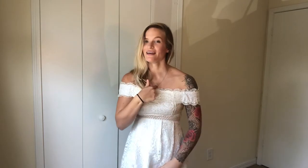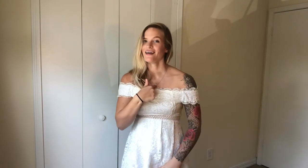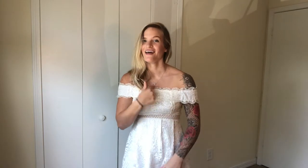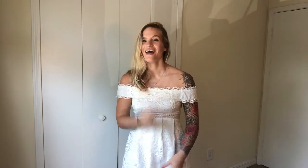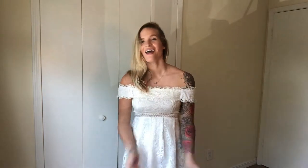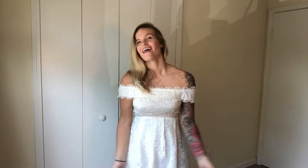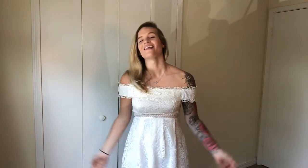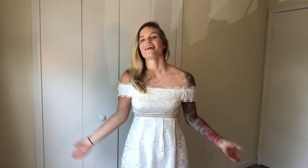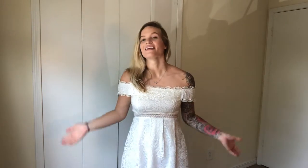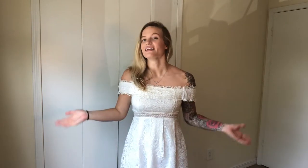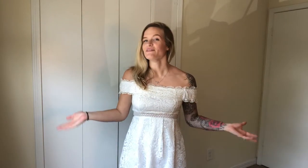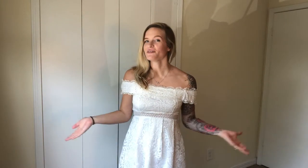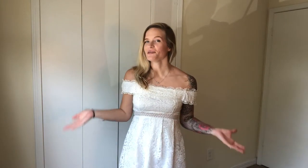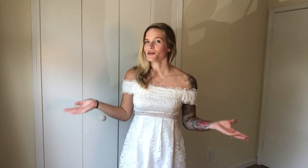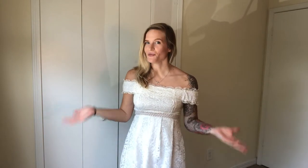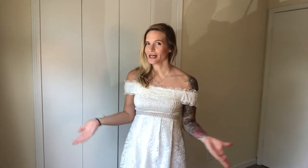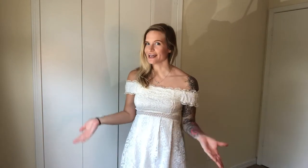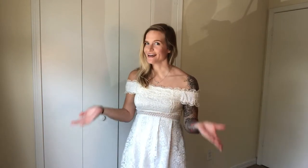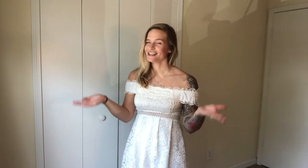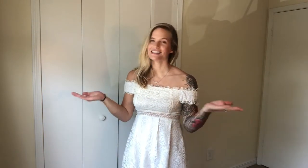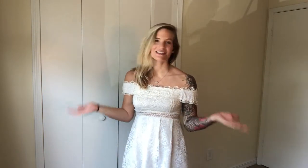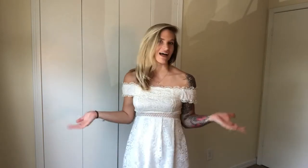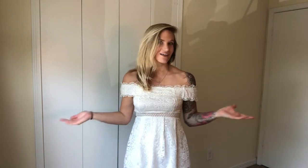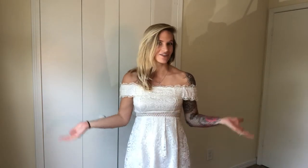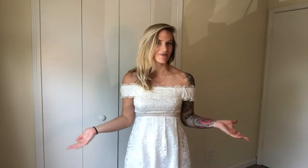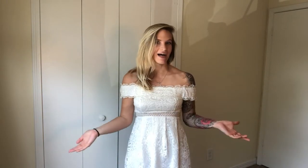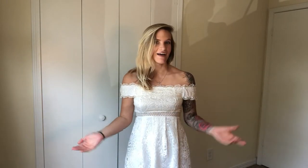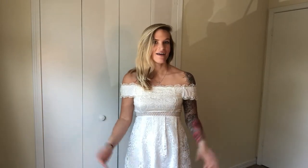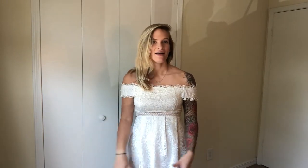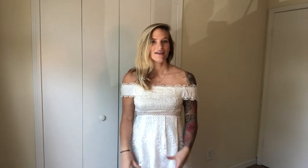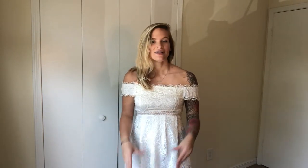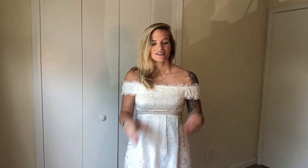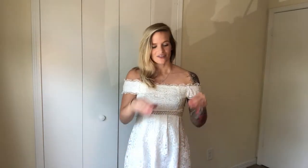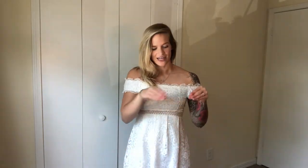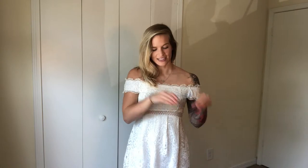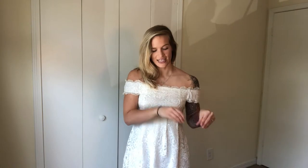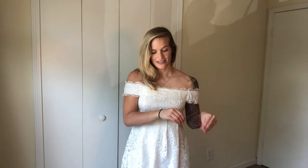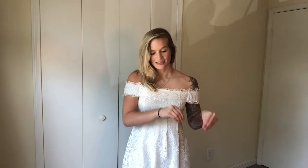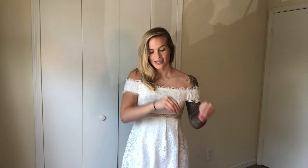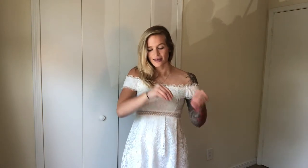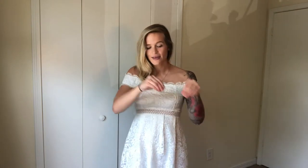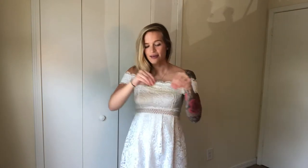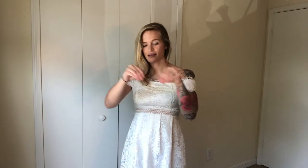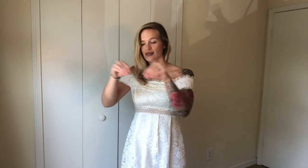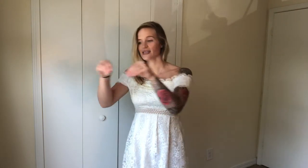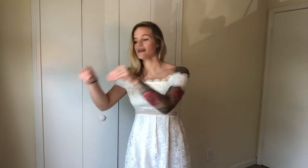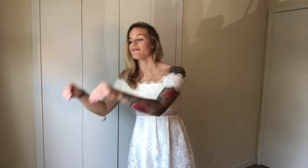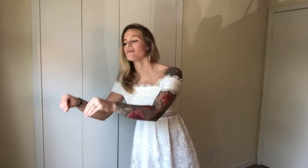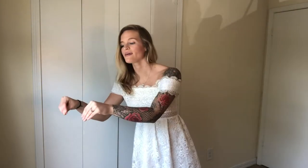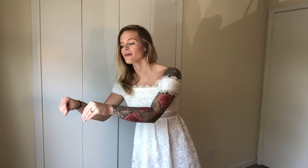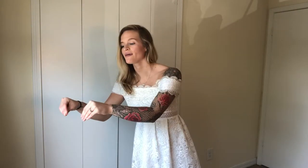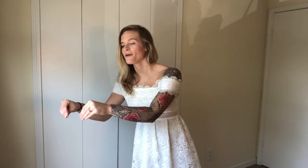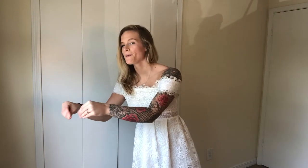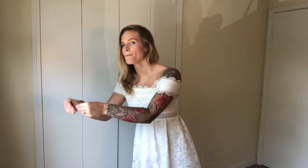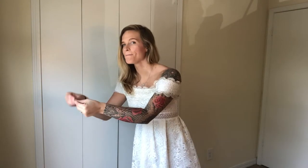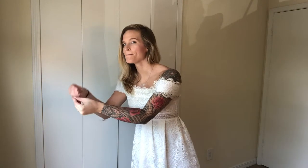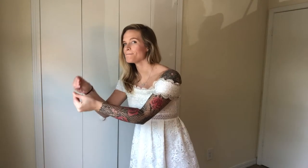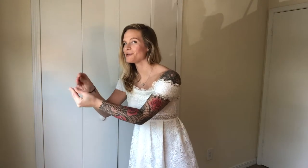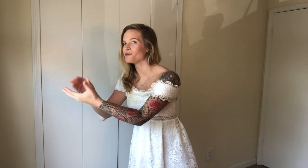And then, giving me away is not goodbye. So, I signed, giving me